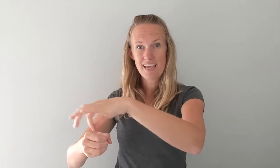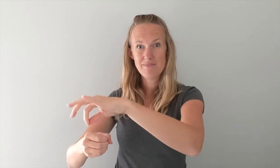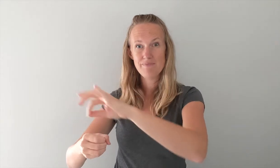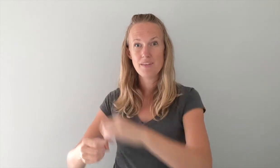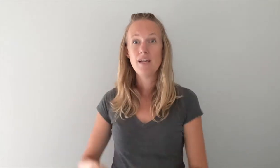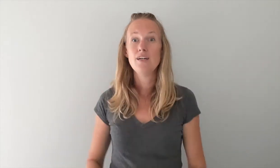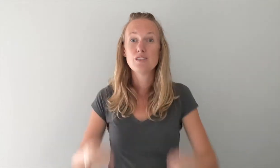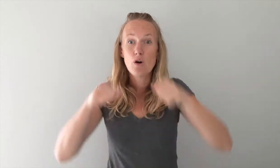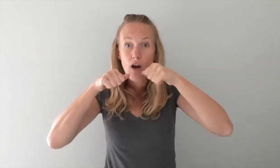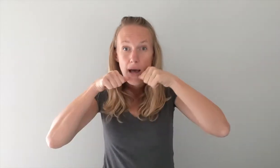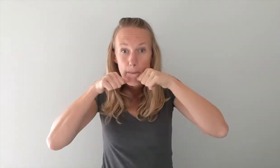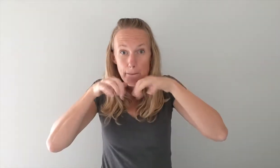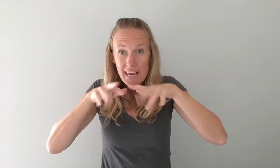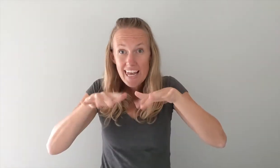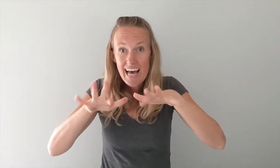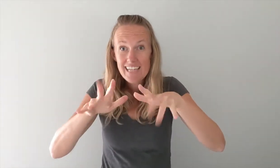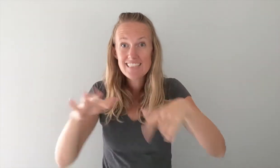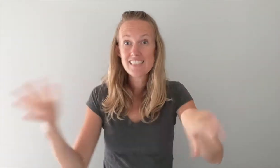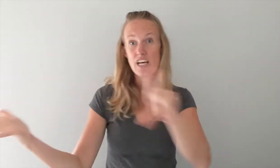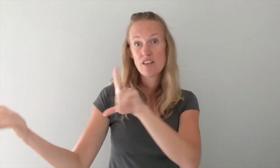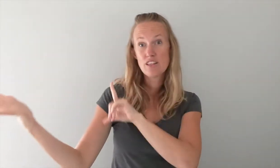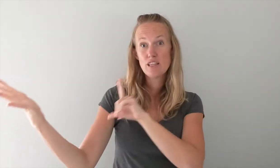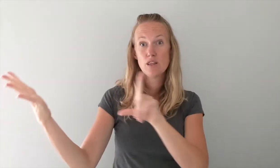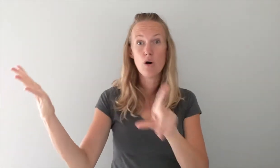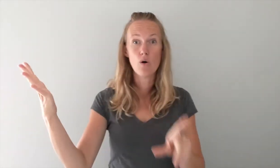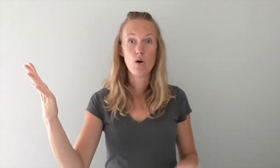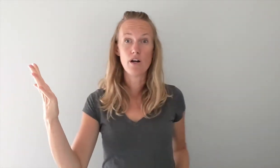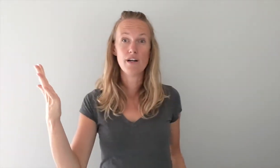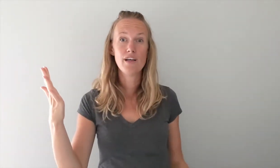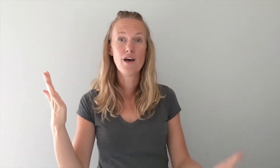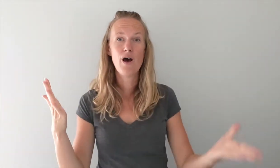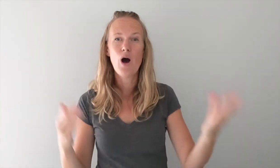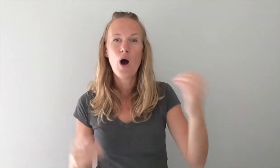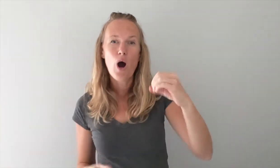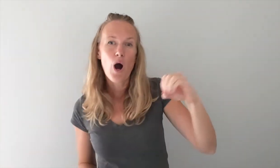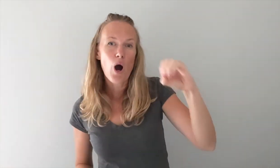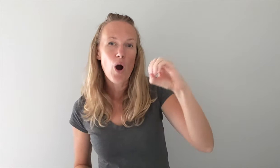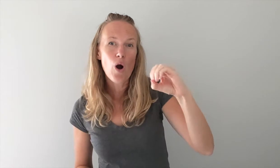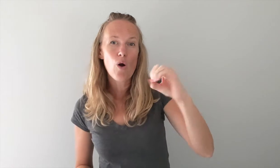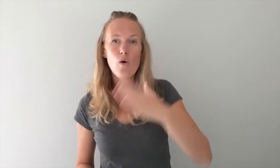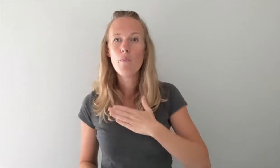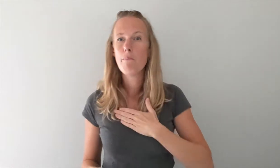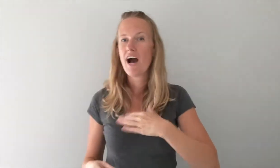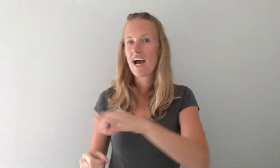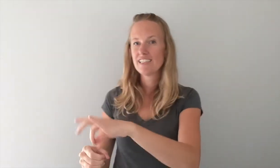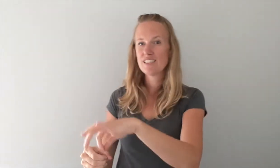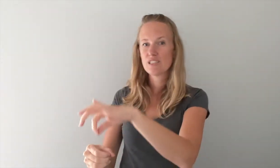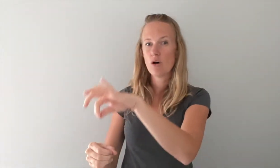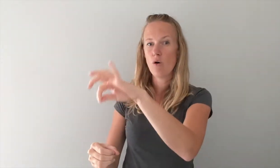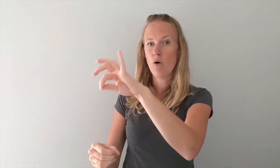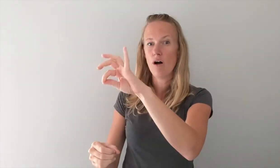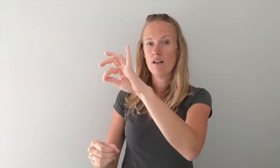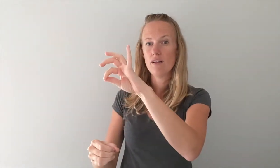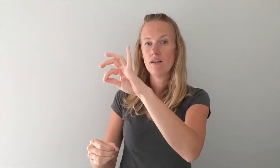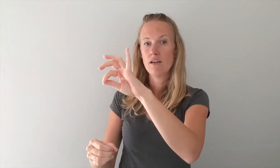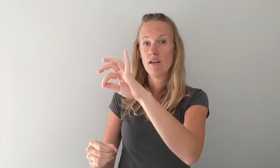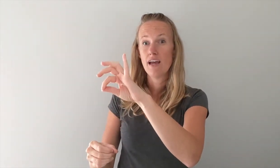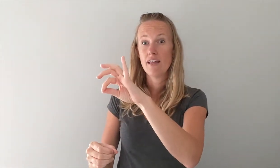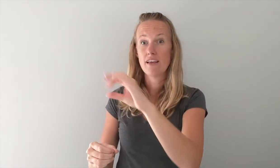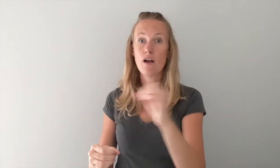Okay so bless the Lord oh my soul and then